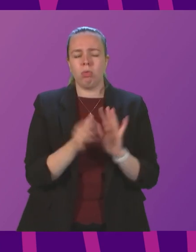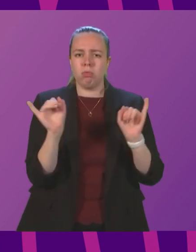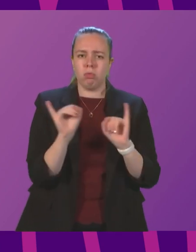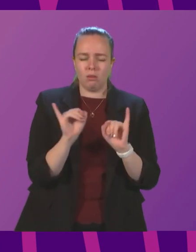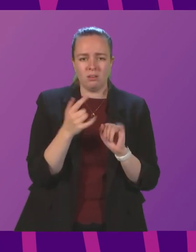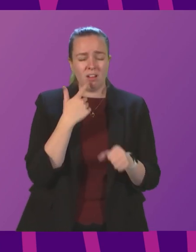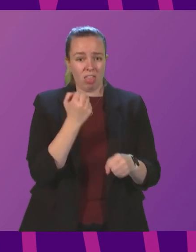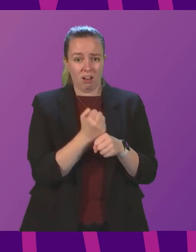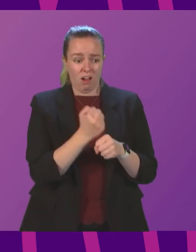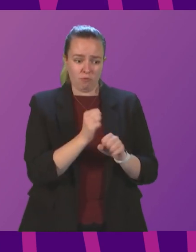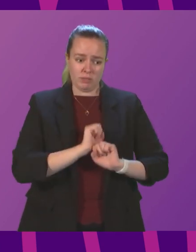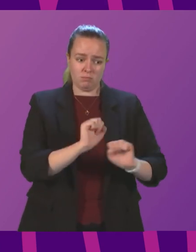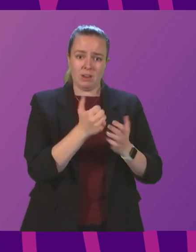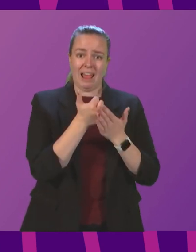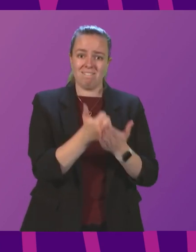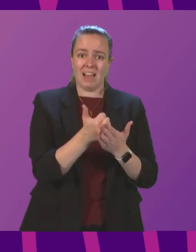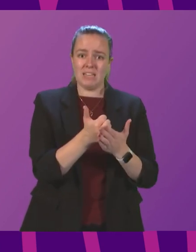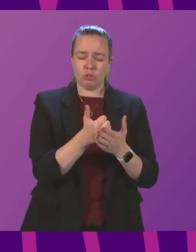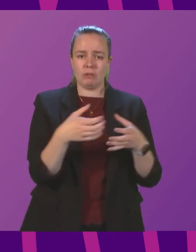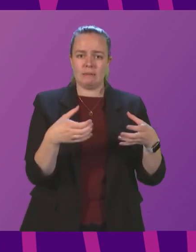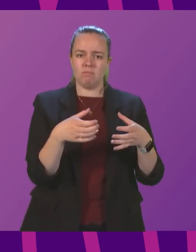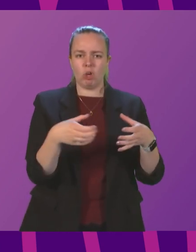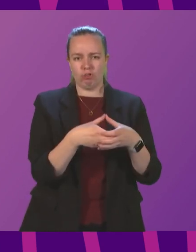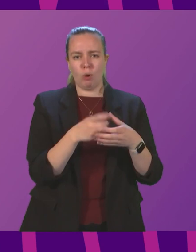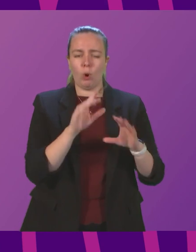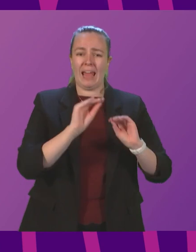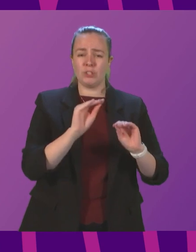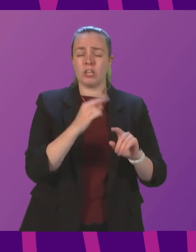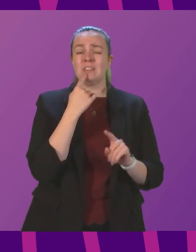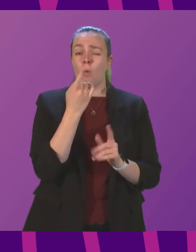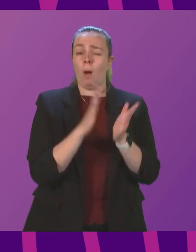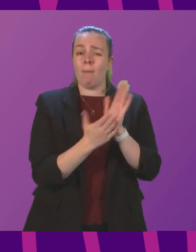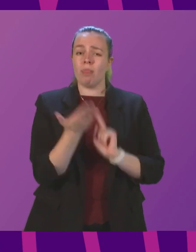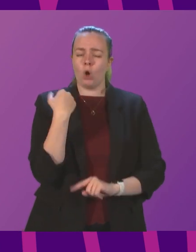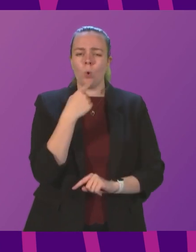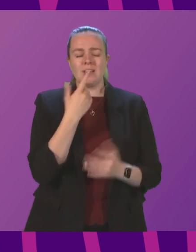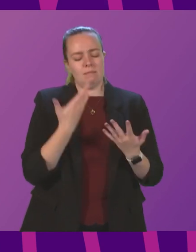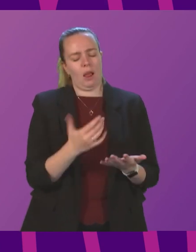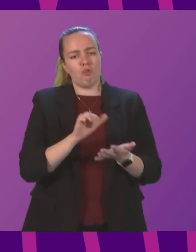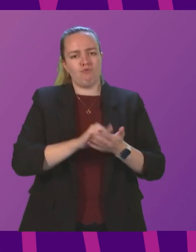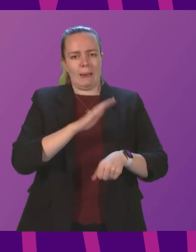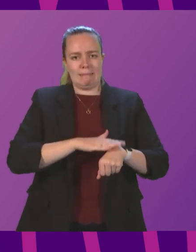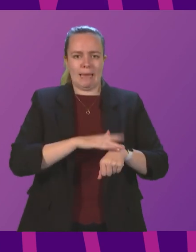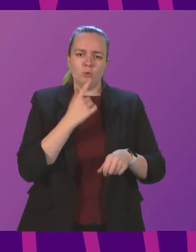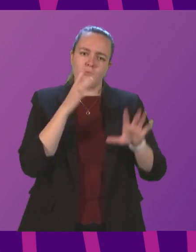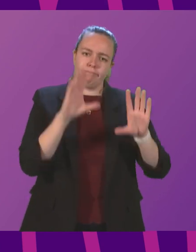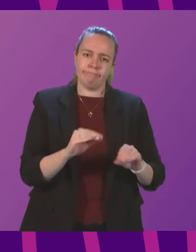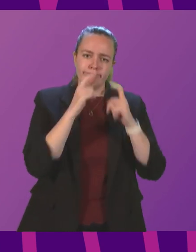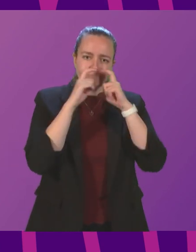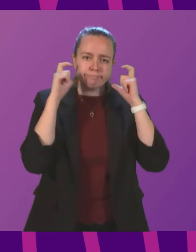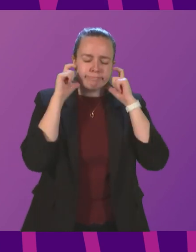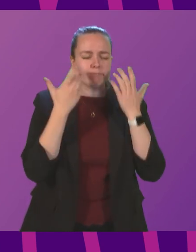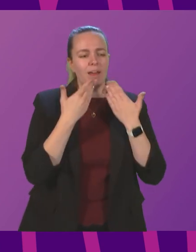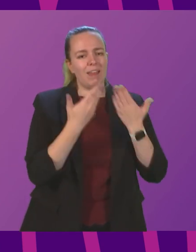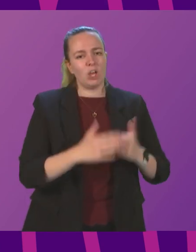government's own advisory subgroup in education said over a month ago that the time was right to end their use. Thank you.